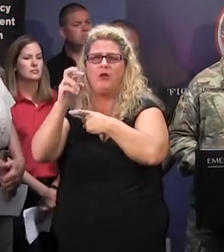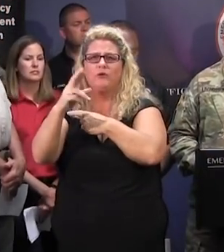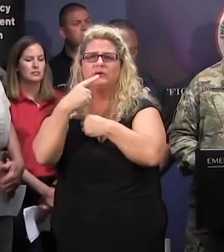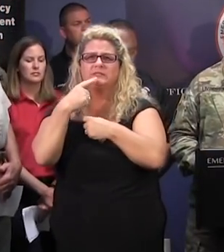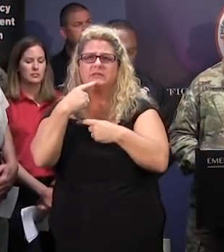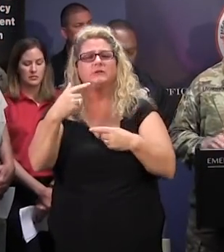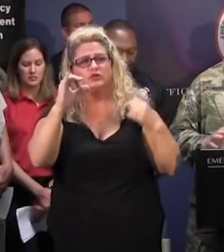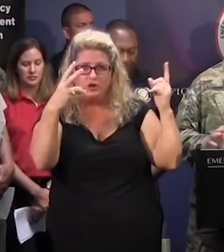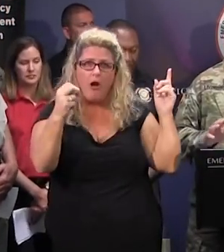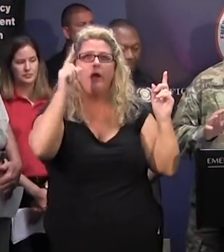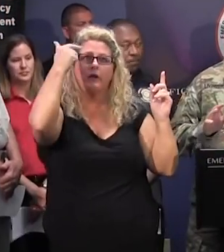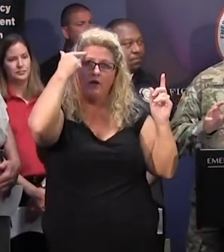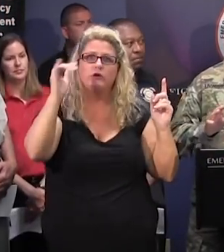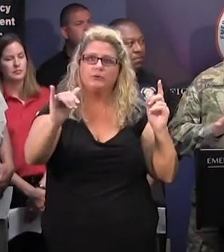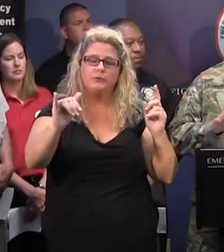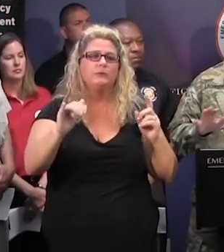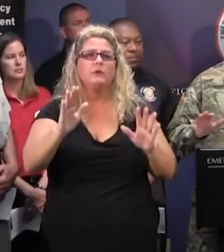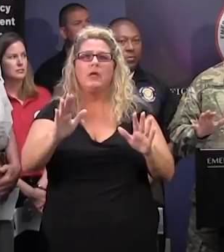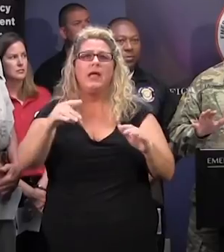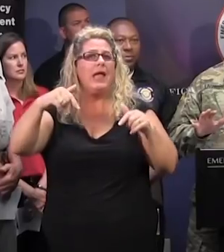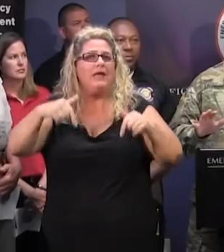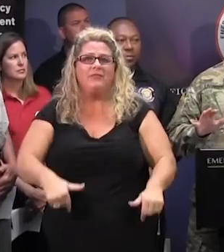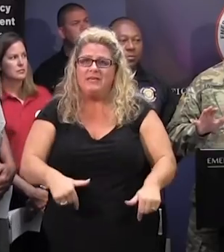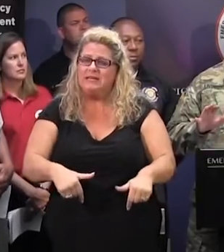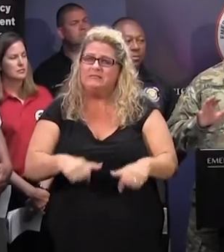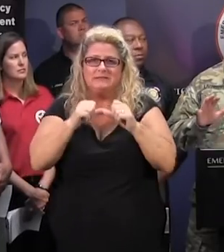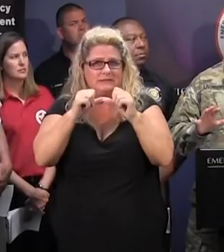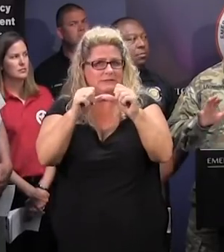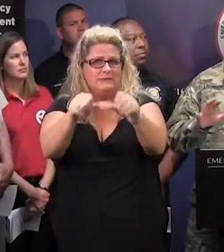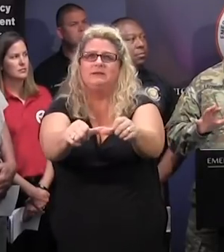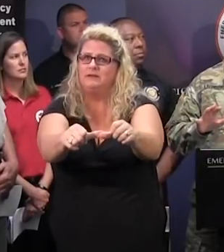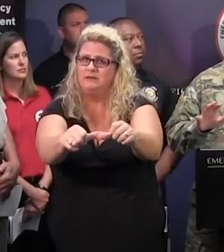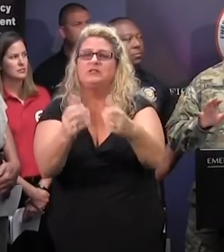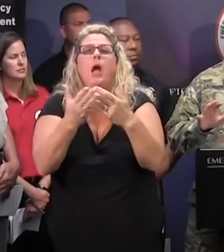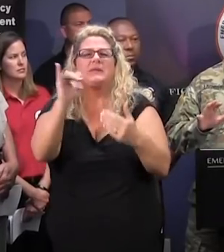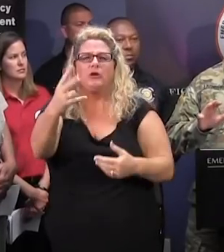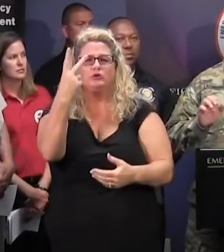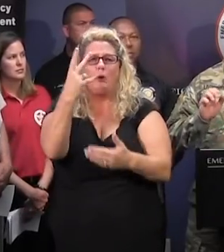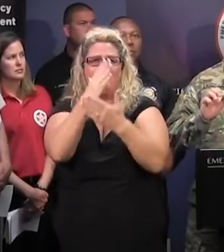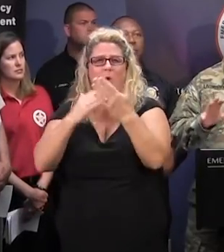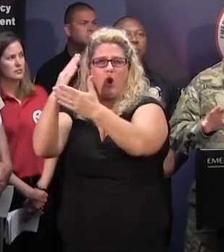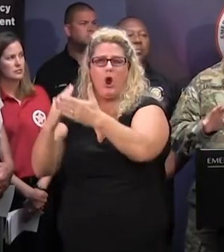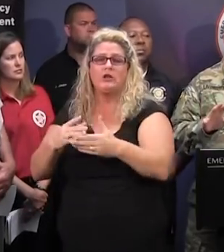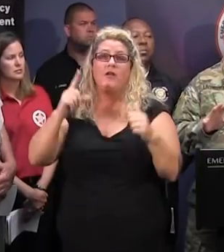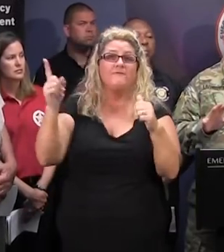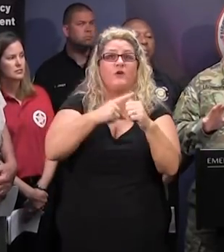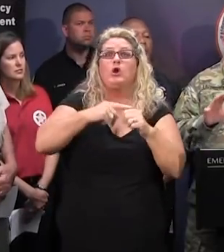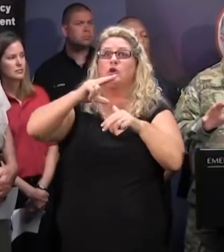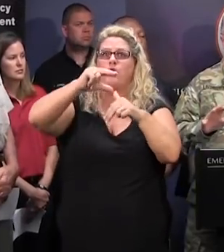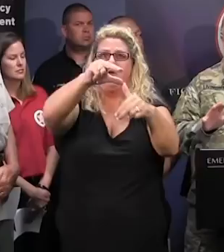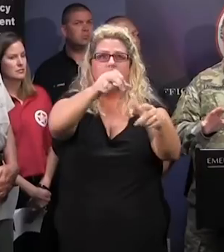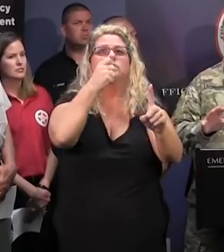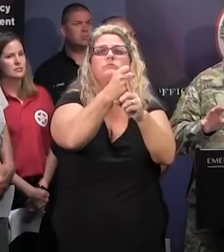and John and the governor. This is a long-term event, and it's almost in two phases. The first phase is going to be the hurricane coming